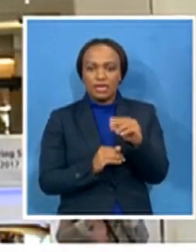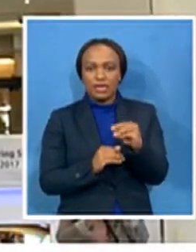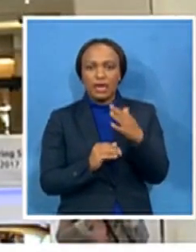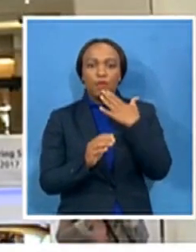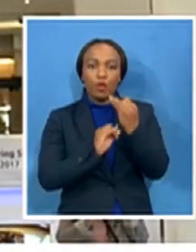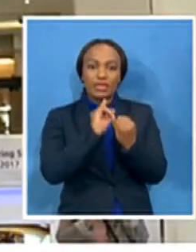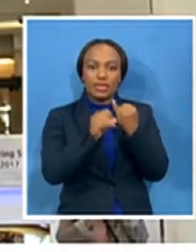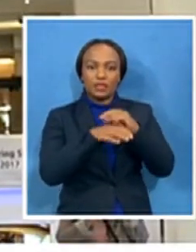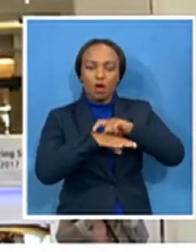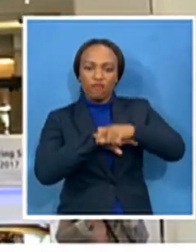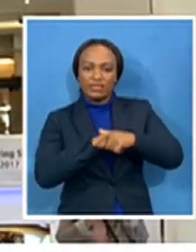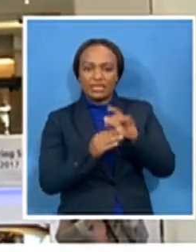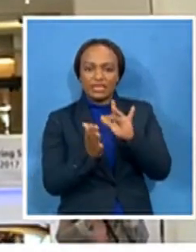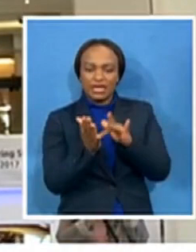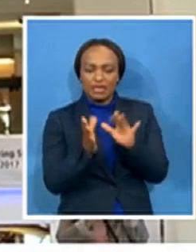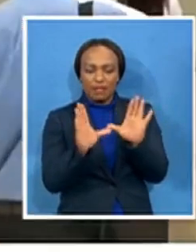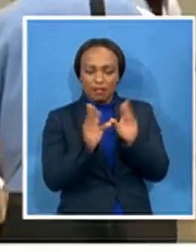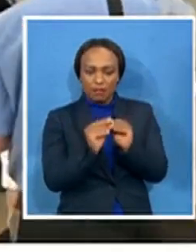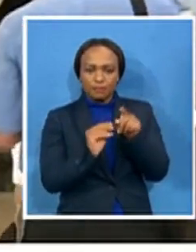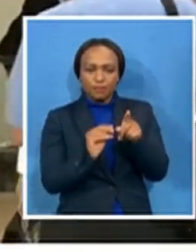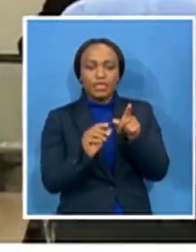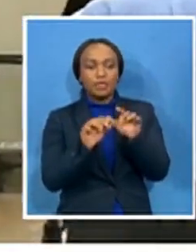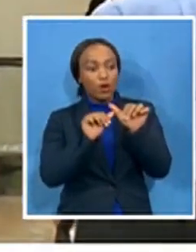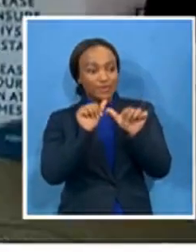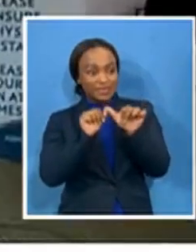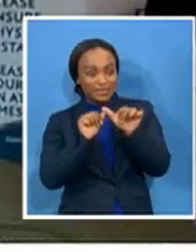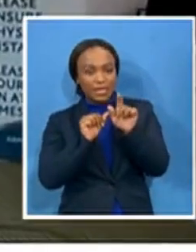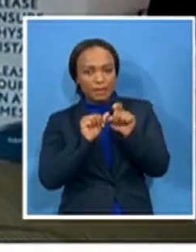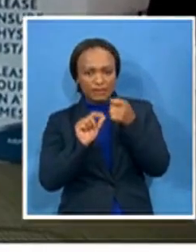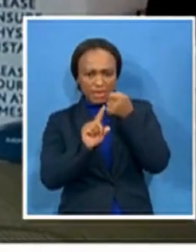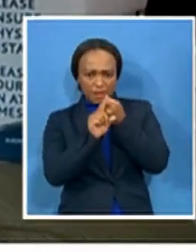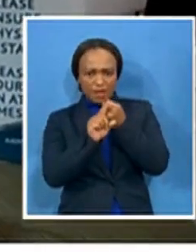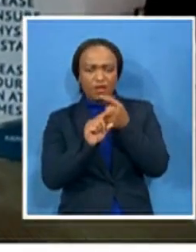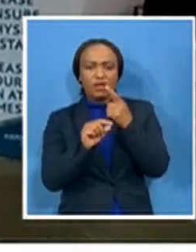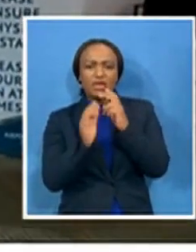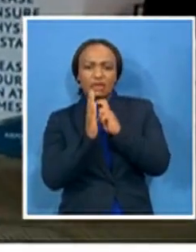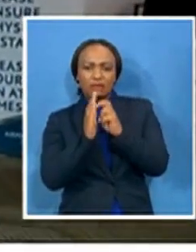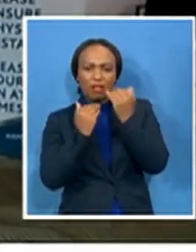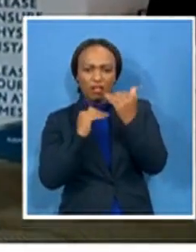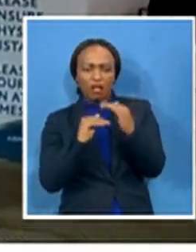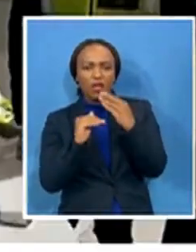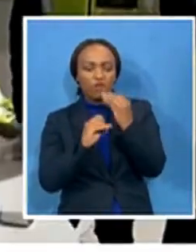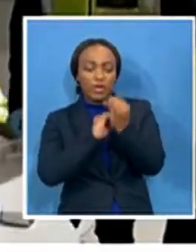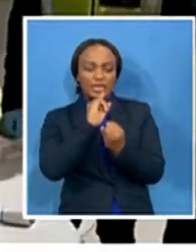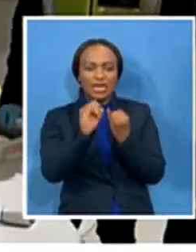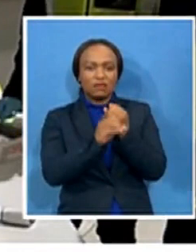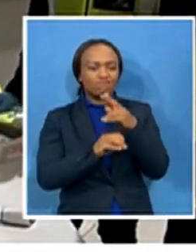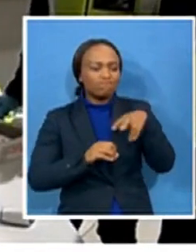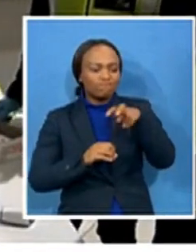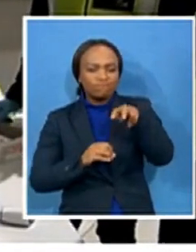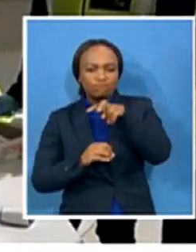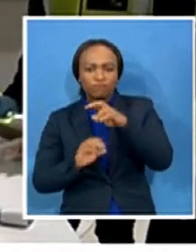to assess the impact of the restrictions on international travel and how the no-fly